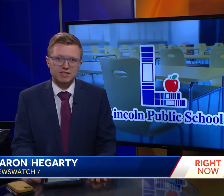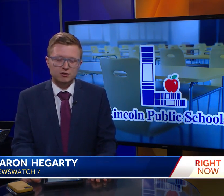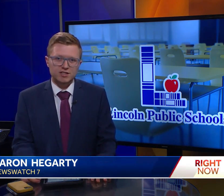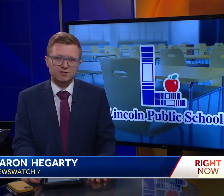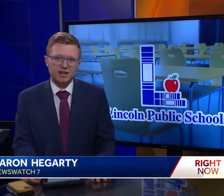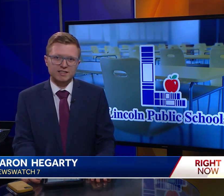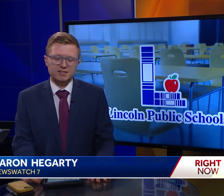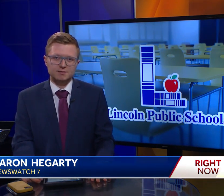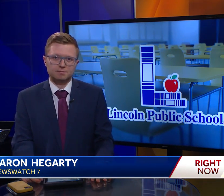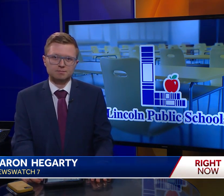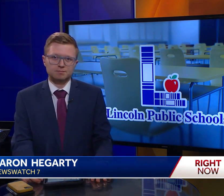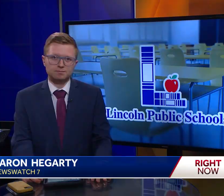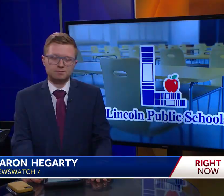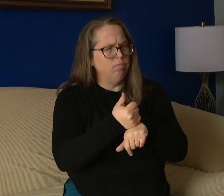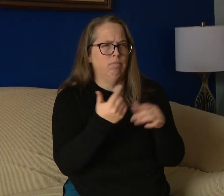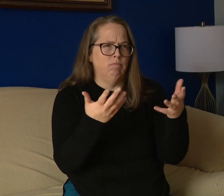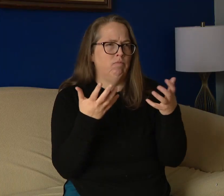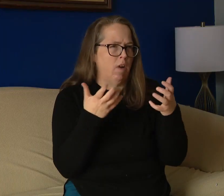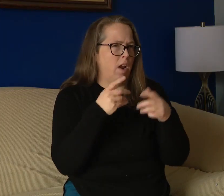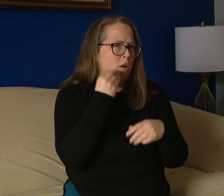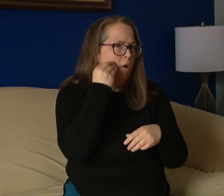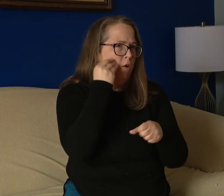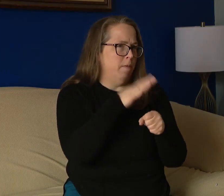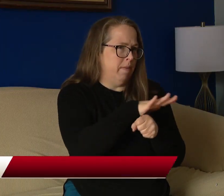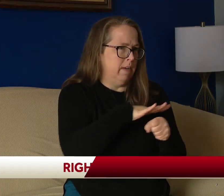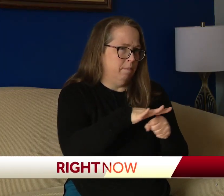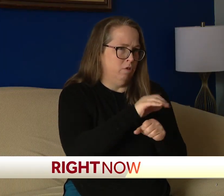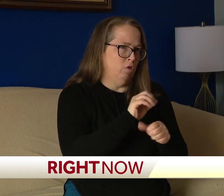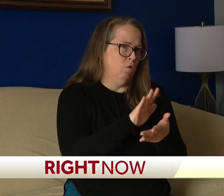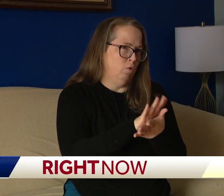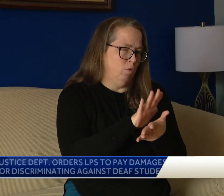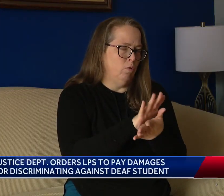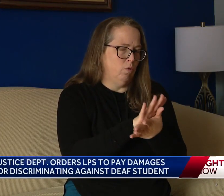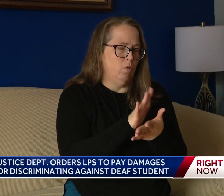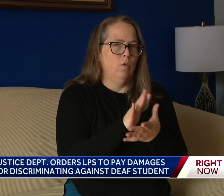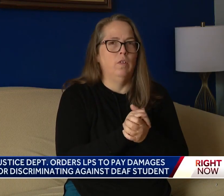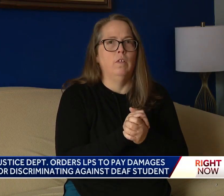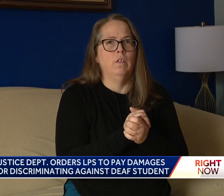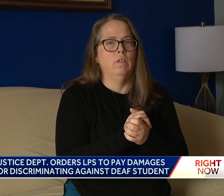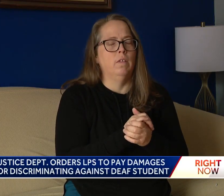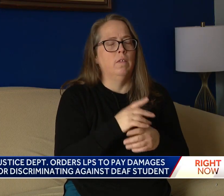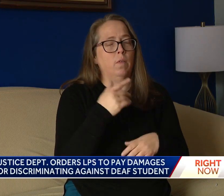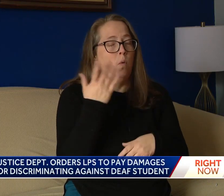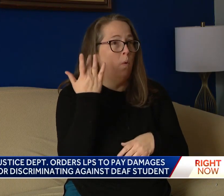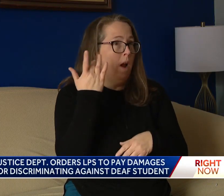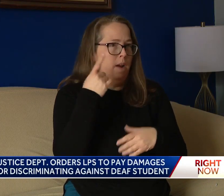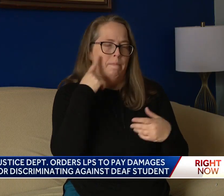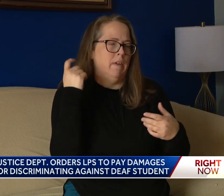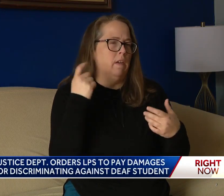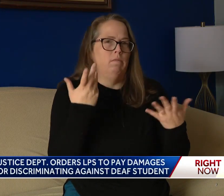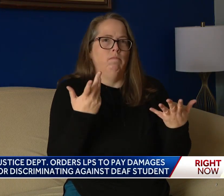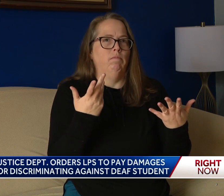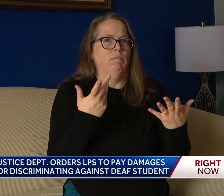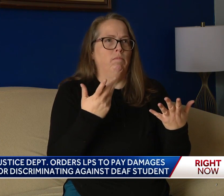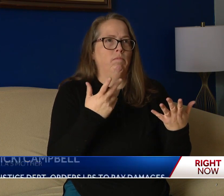DOJ's findings. So my mind was set that I wanted her to go to our neighborhood school because